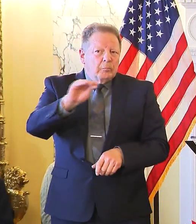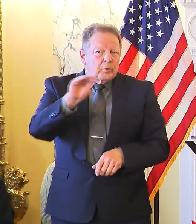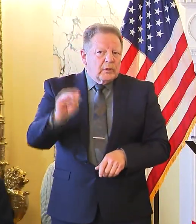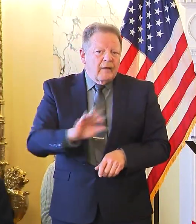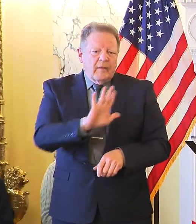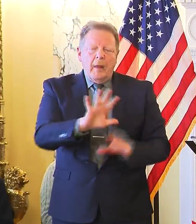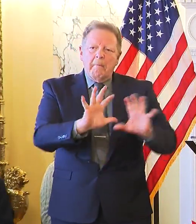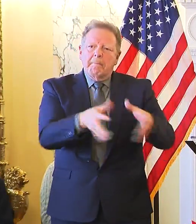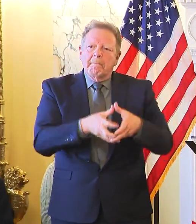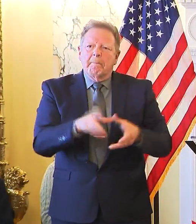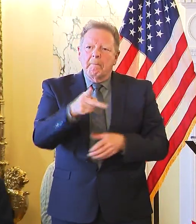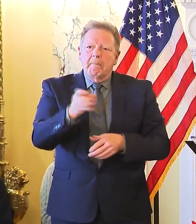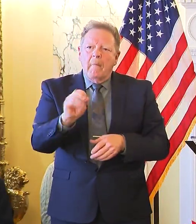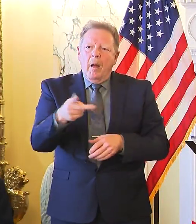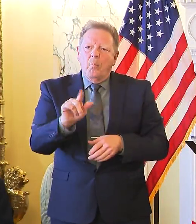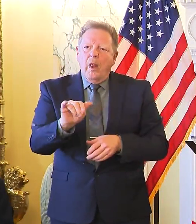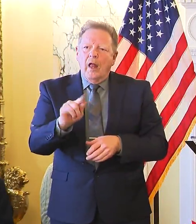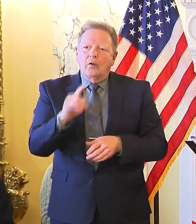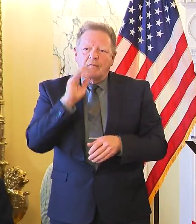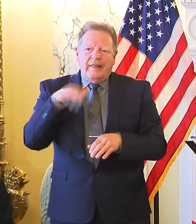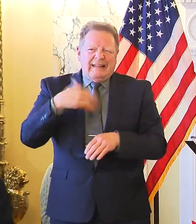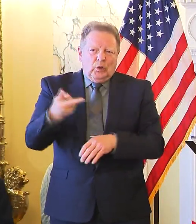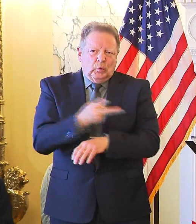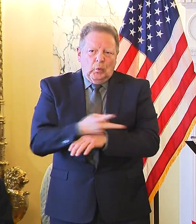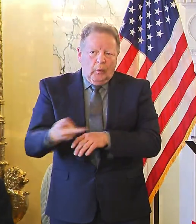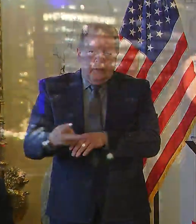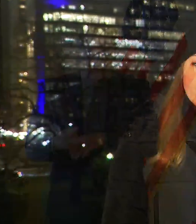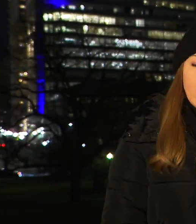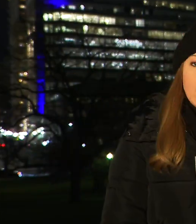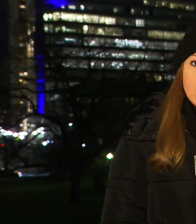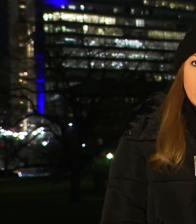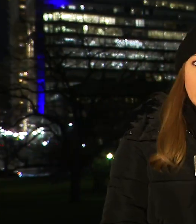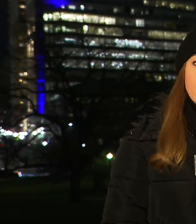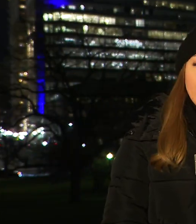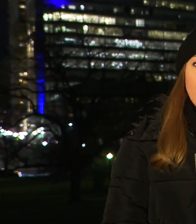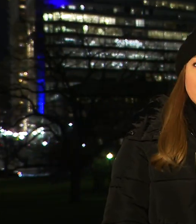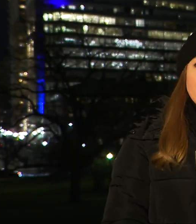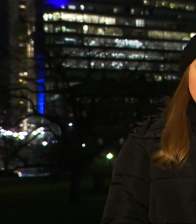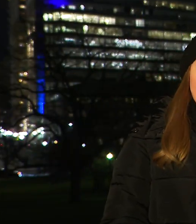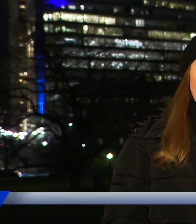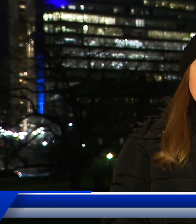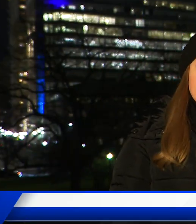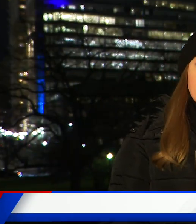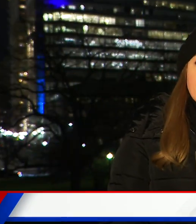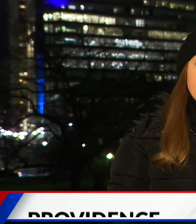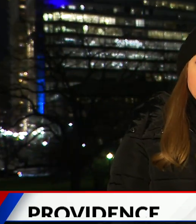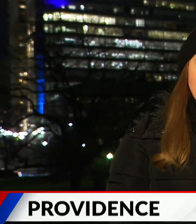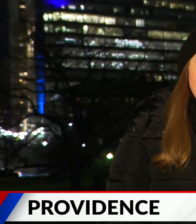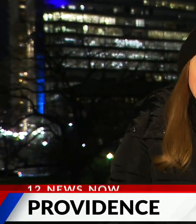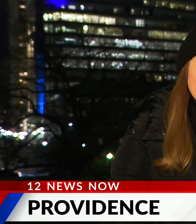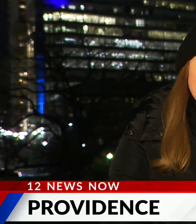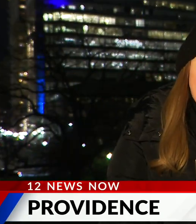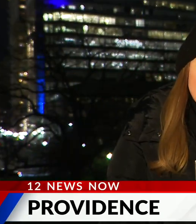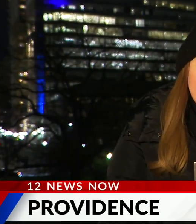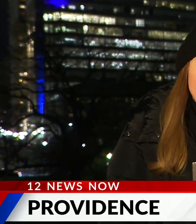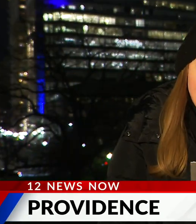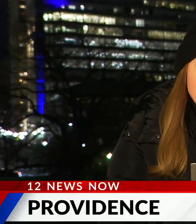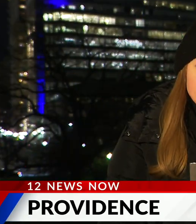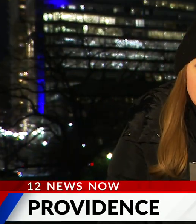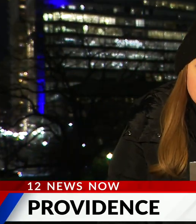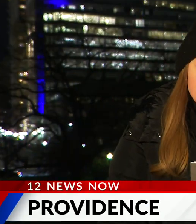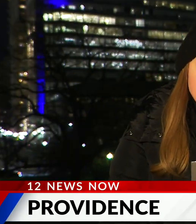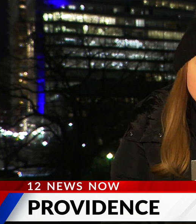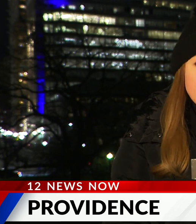of its population over the next two weeks. The governor also requested an additional million at-home